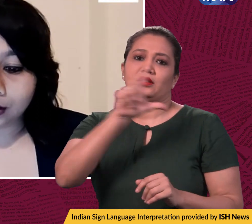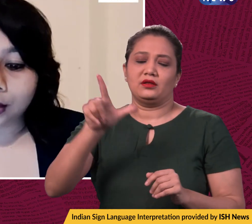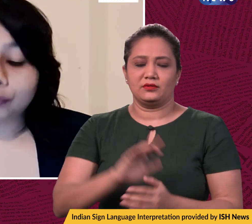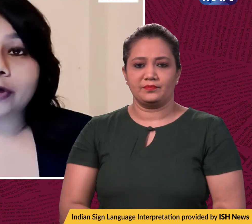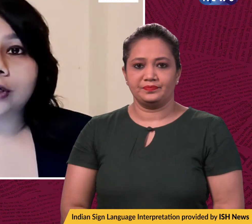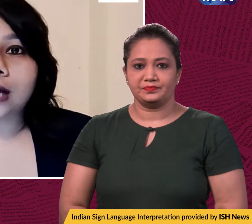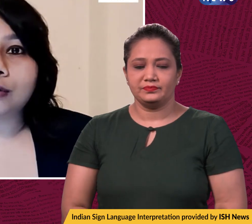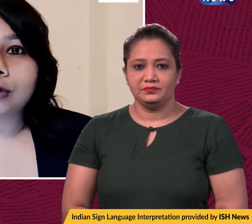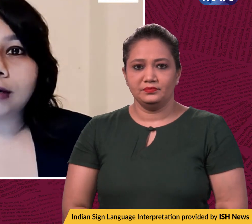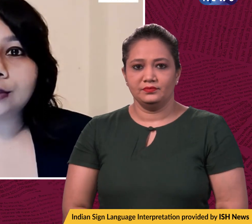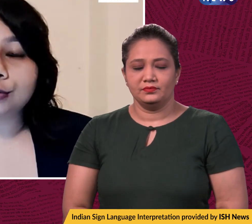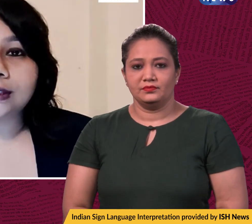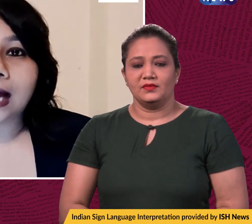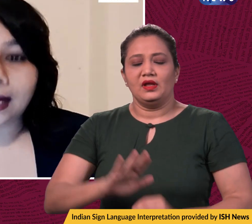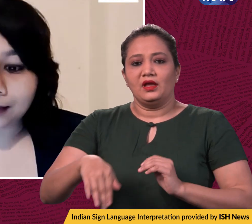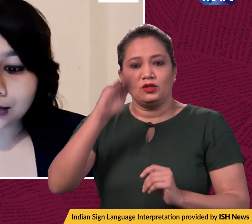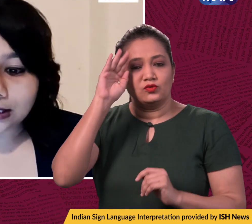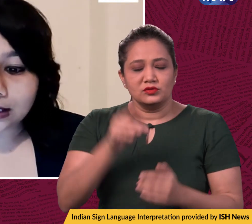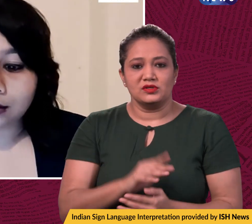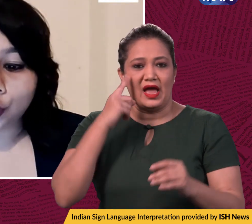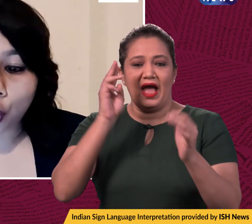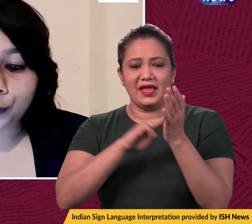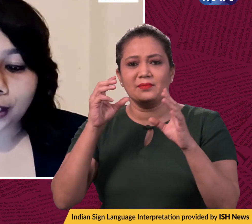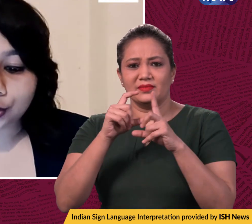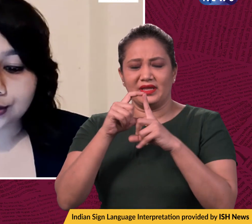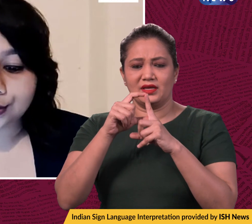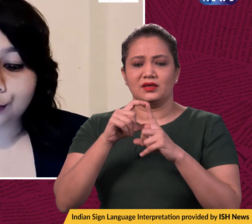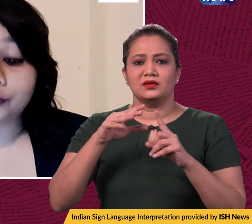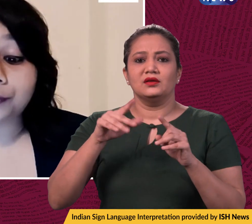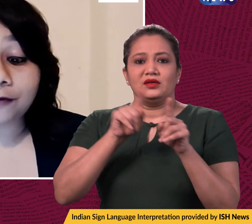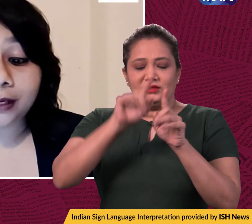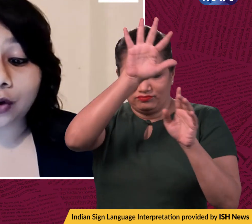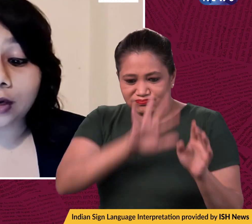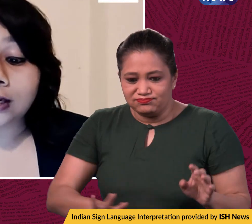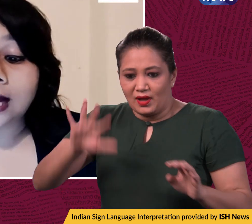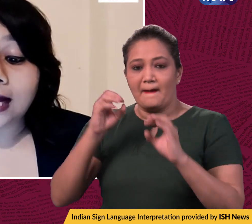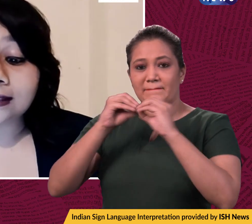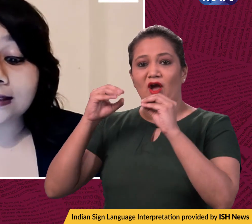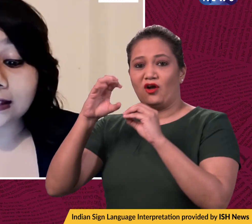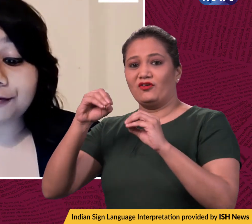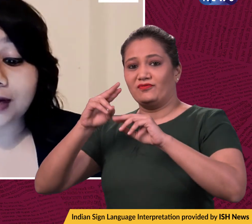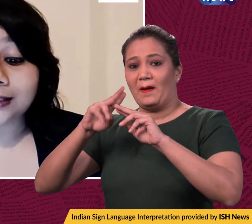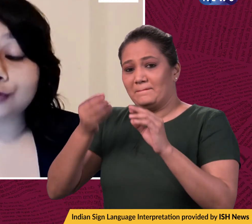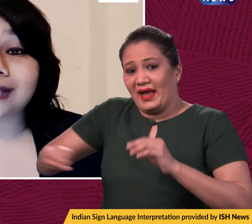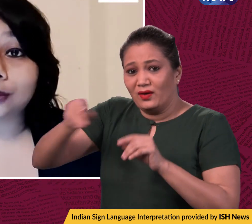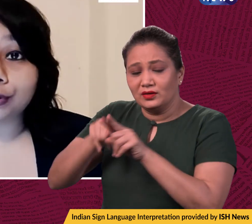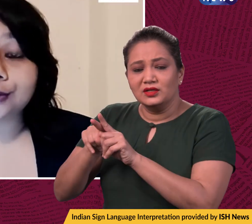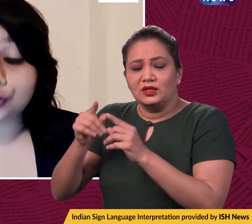Moving on now, according to the IMD, a low pressure system of the Bay of Bengal has intensified into cyclonic